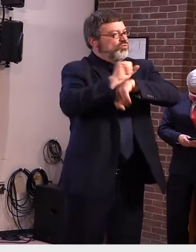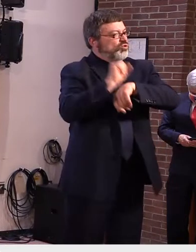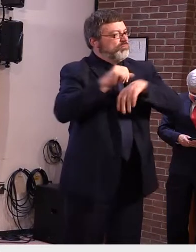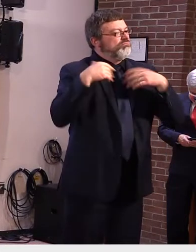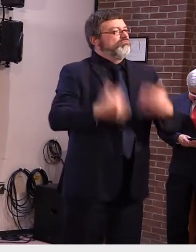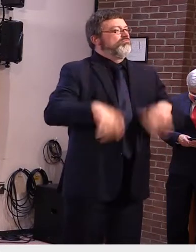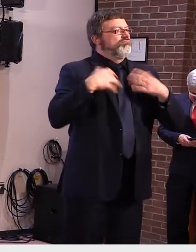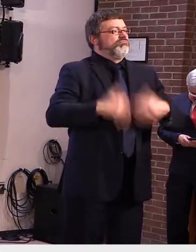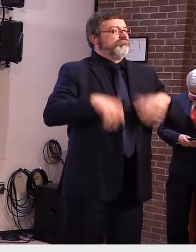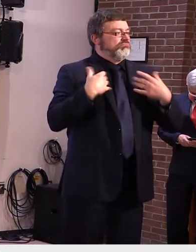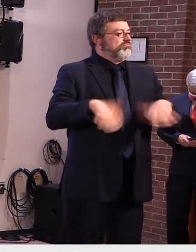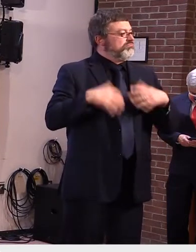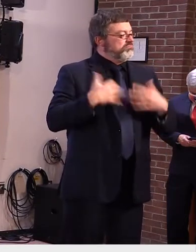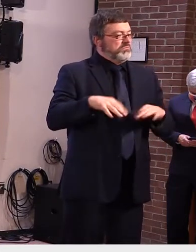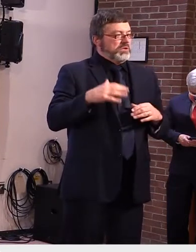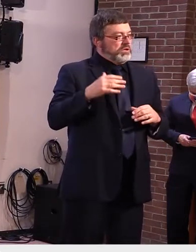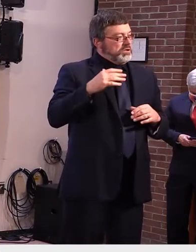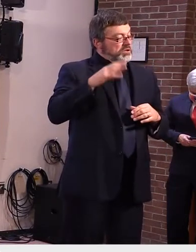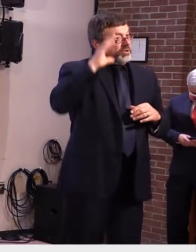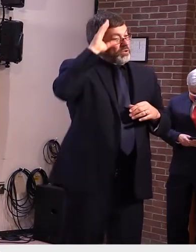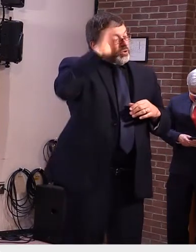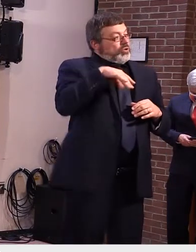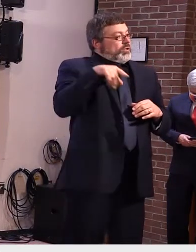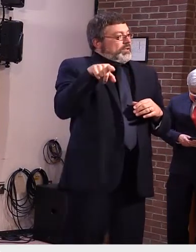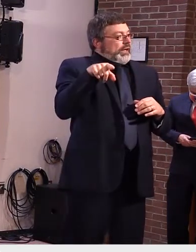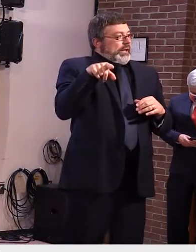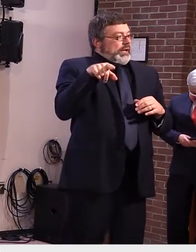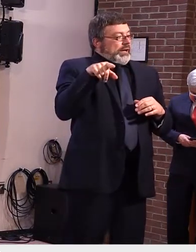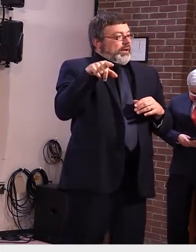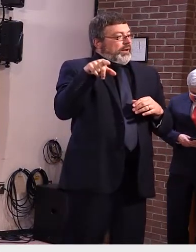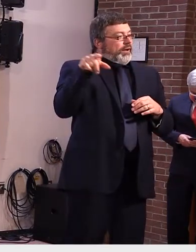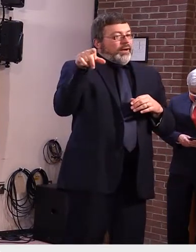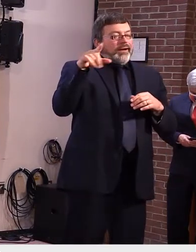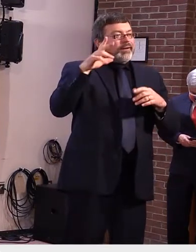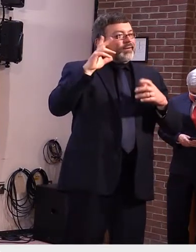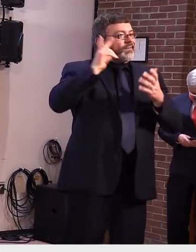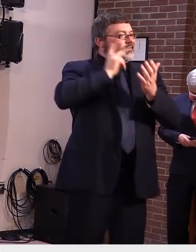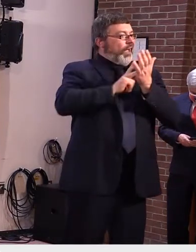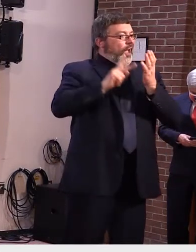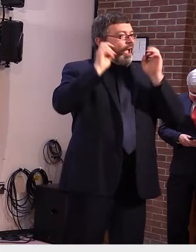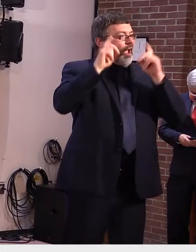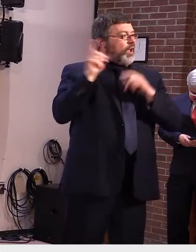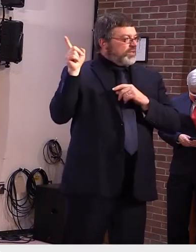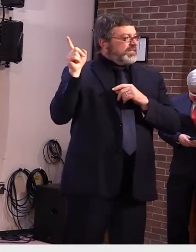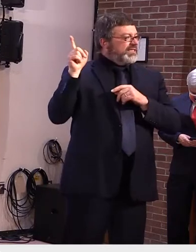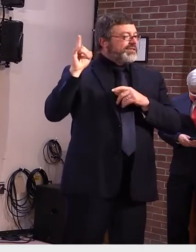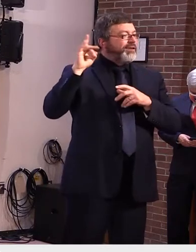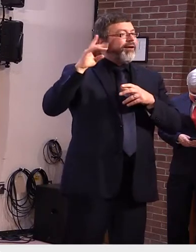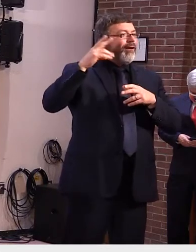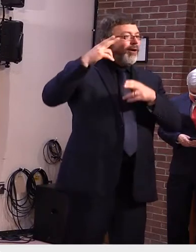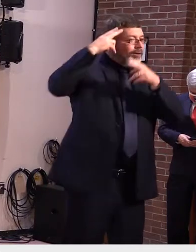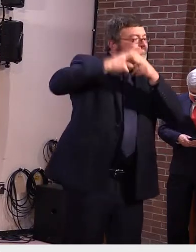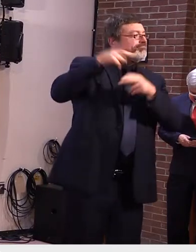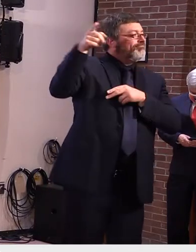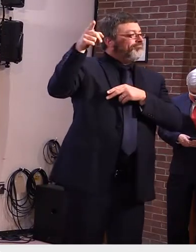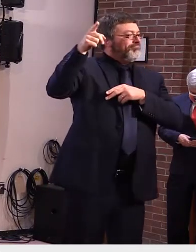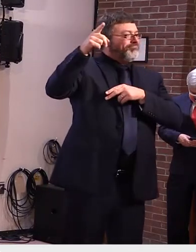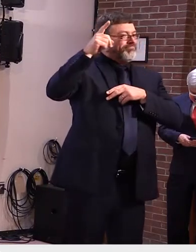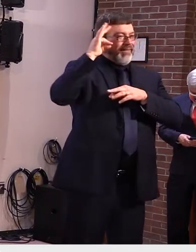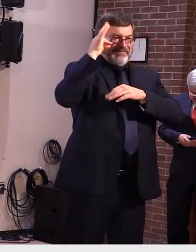know that Secretary French was very honored yesterday to recognize your service by naming you the 2021 Vermont Teacher of the Year.